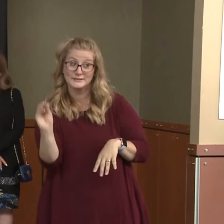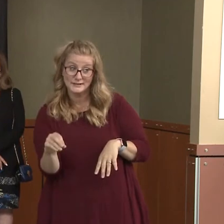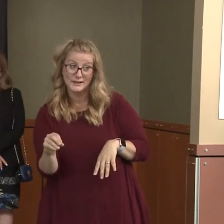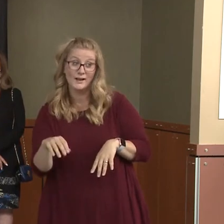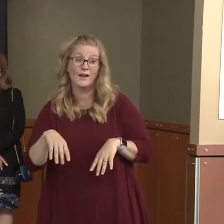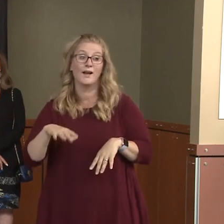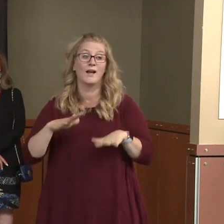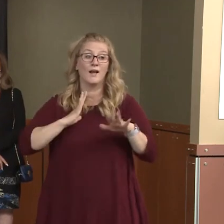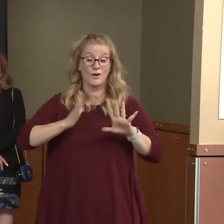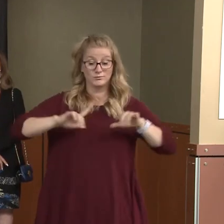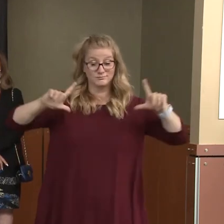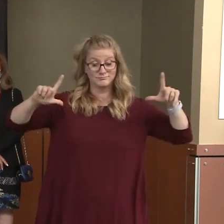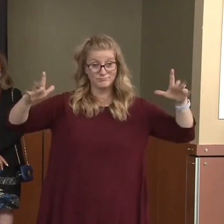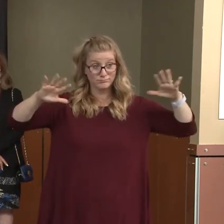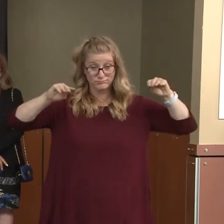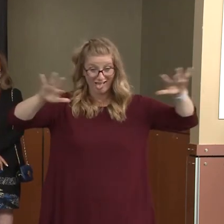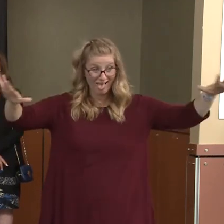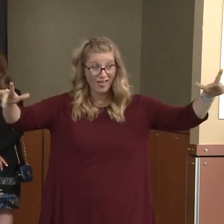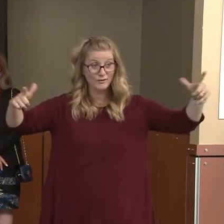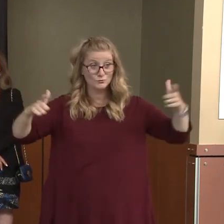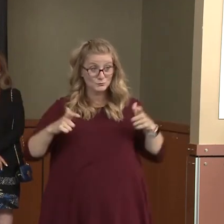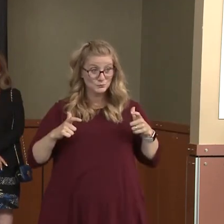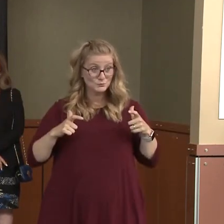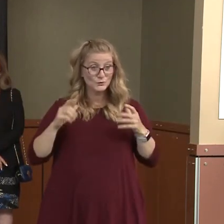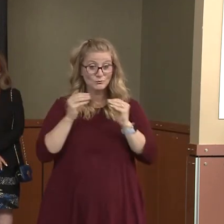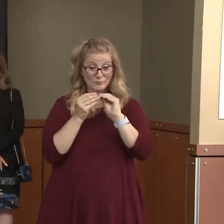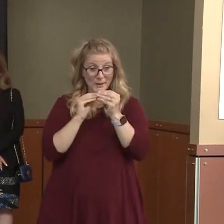our numbers will go down and we will open up.